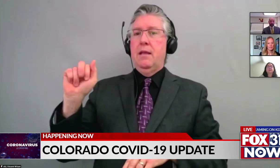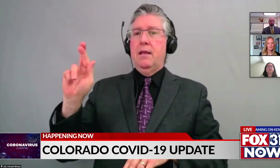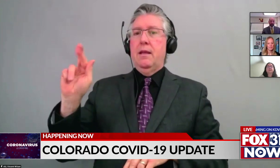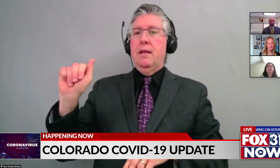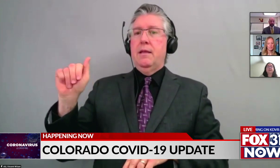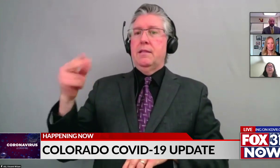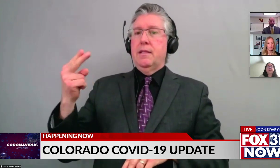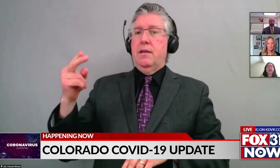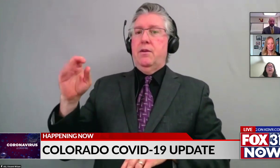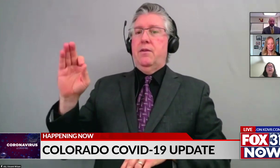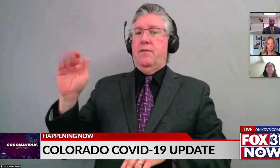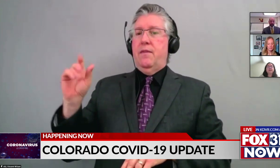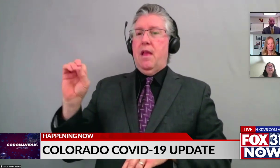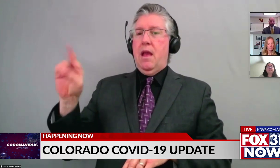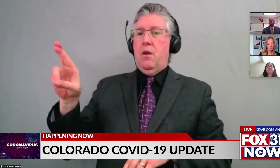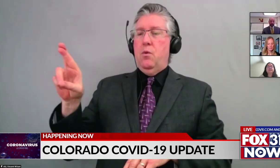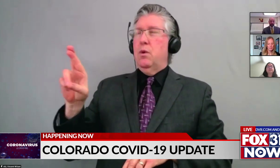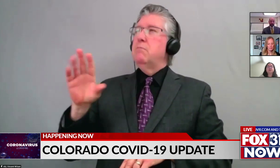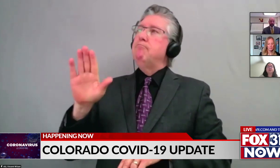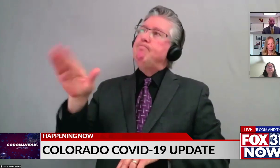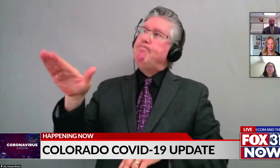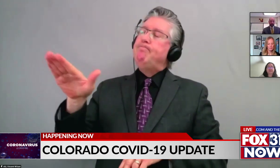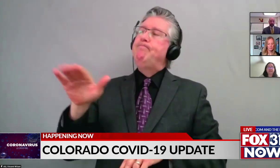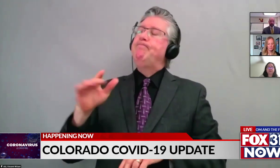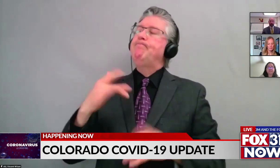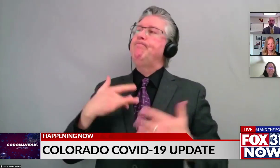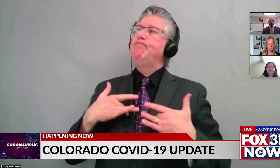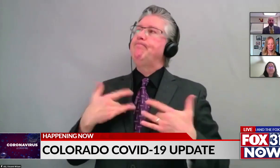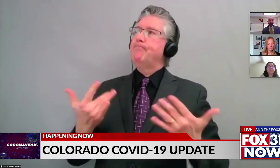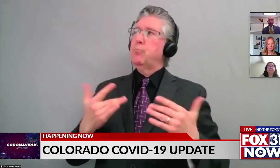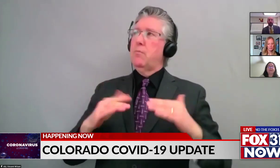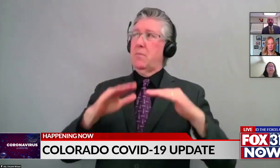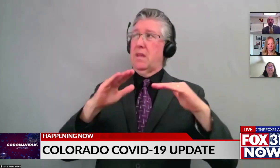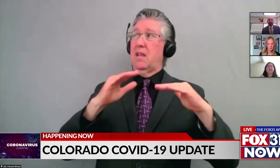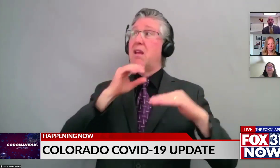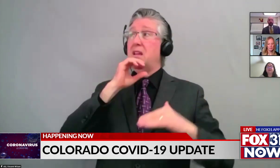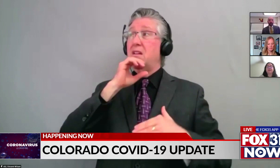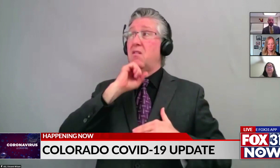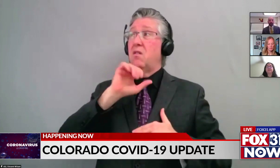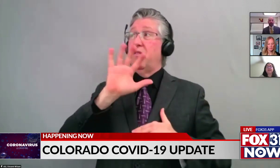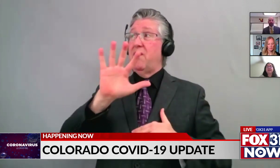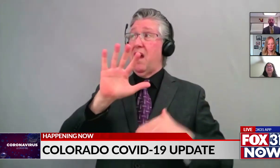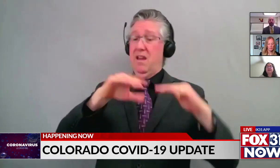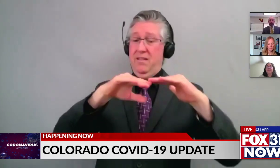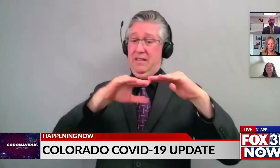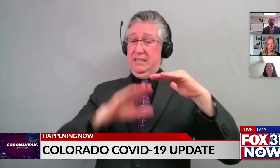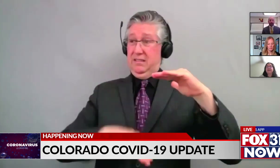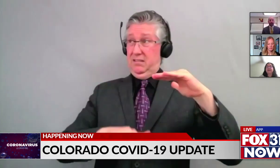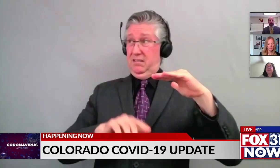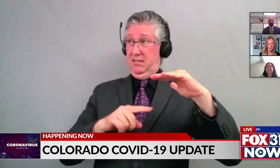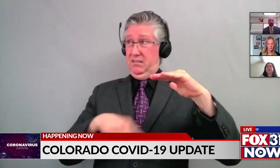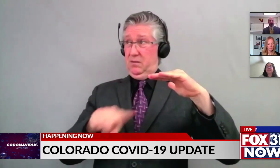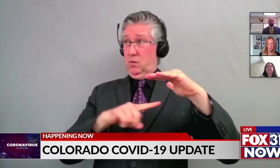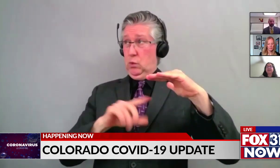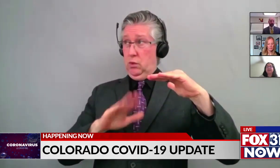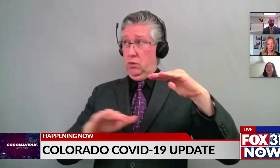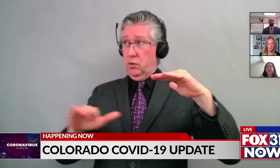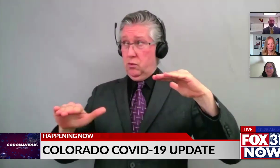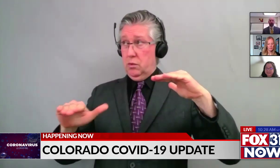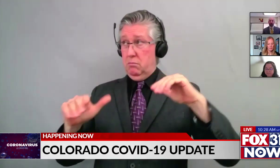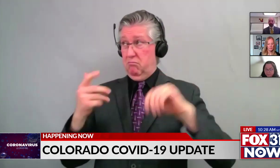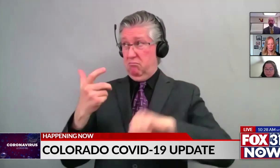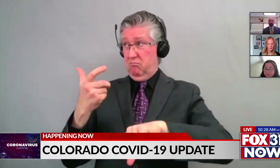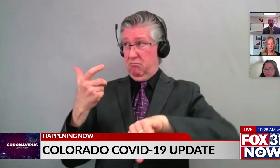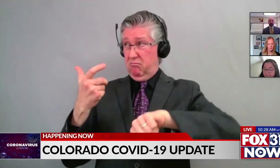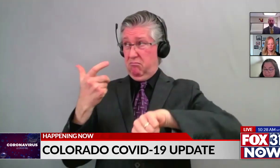Any update on children under five being vaccinated as reports are coming in that it's likely this month